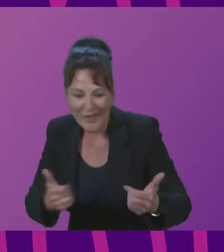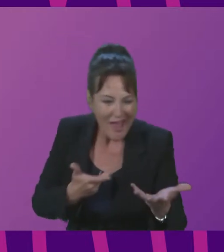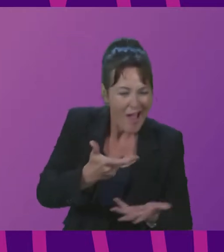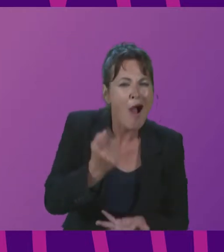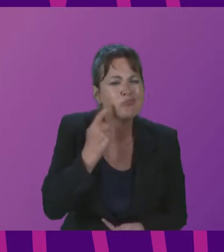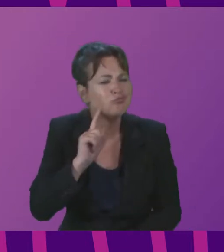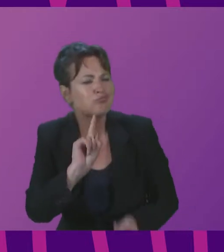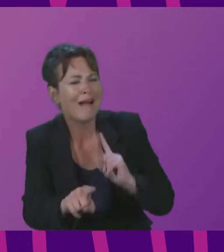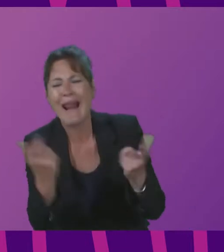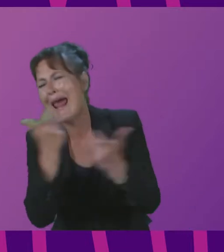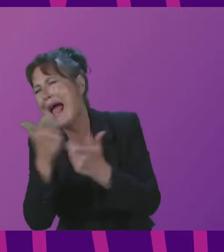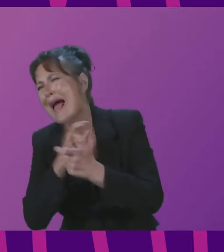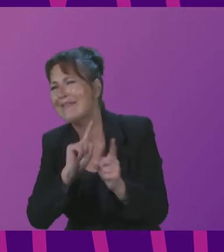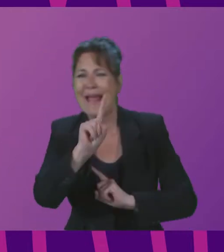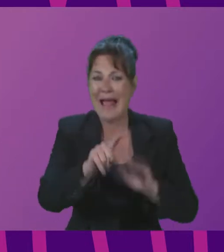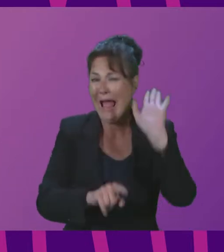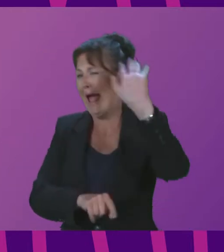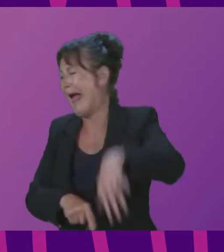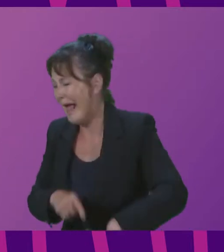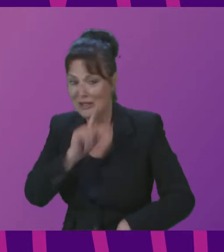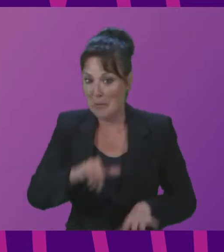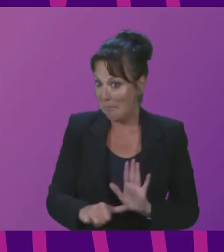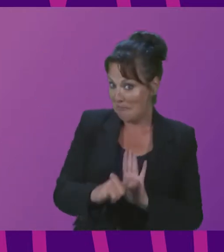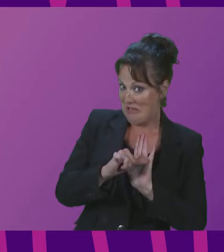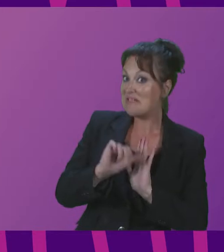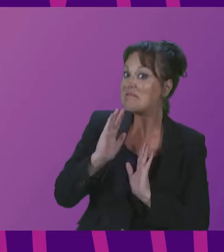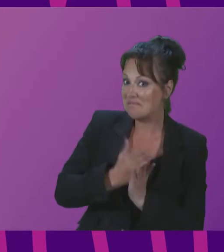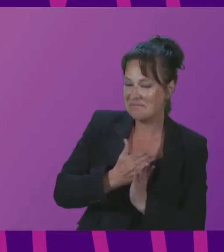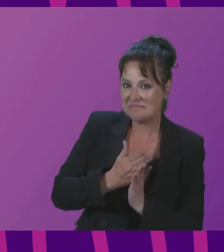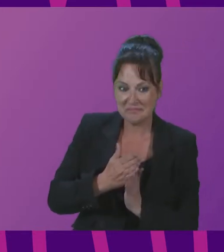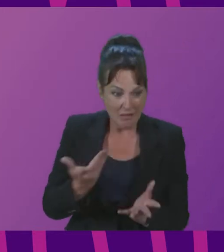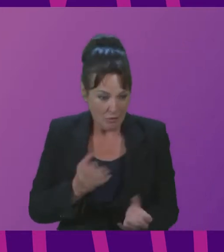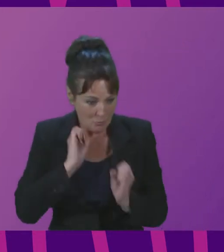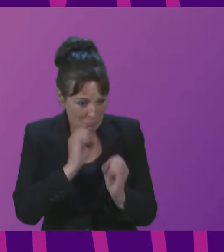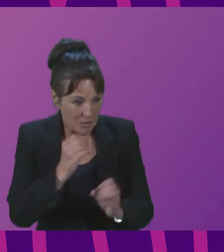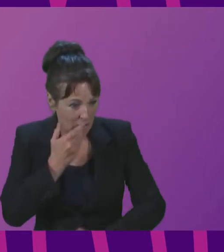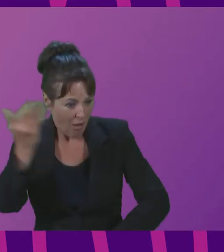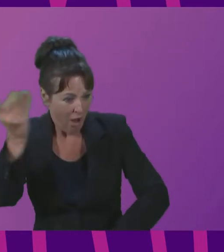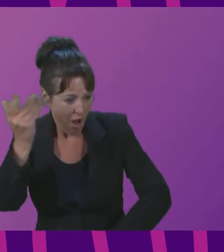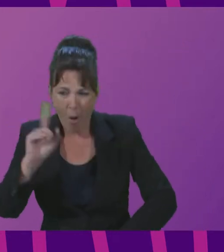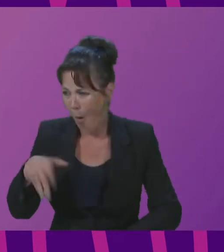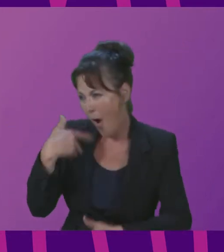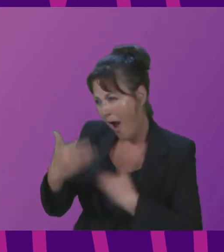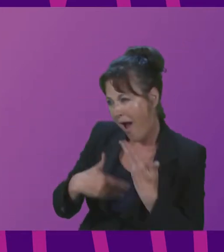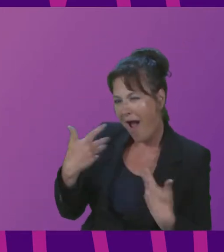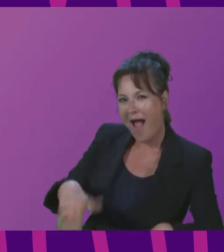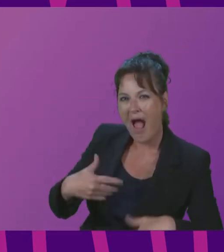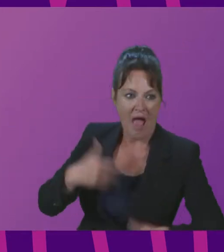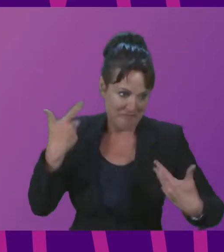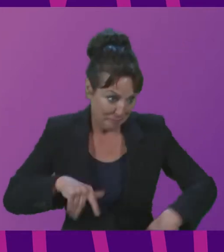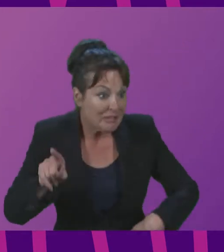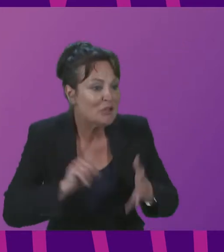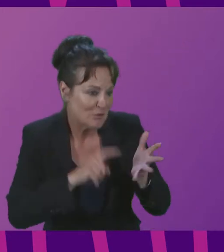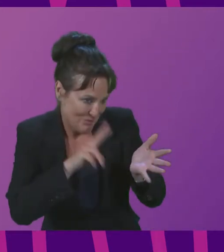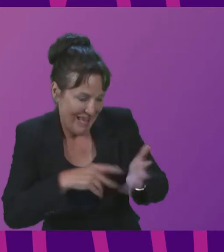come easy rom-com to the point of cheesy she's impressed you gave an address she explains yeah yeah I spoke at the UN